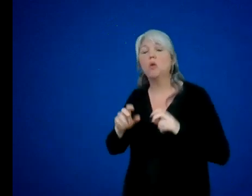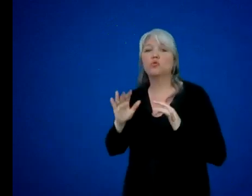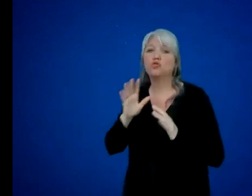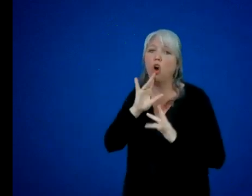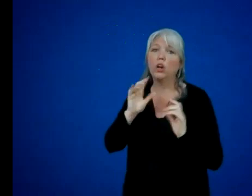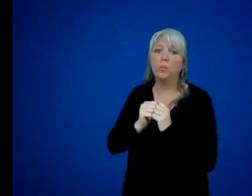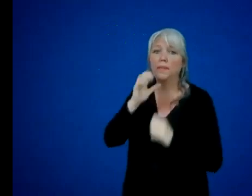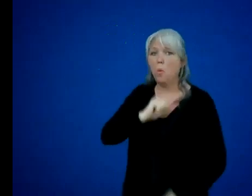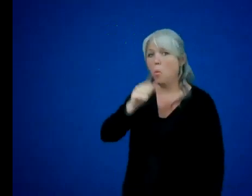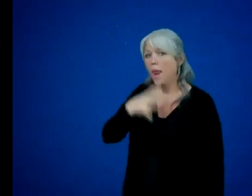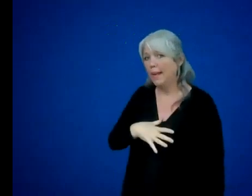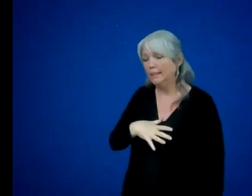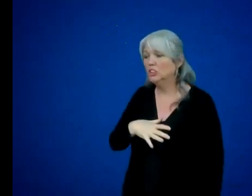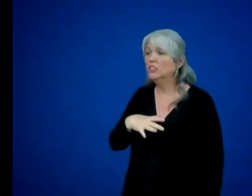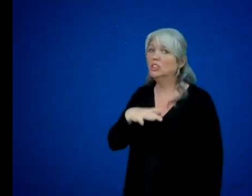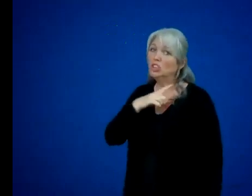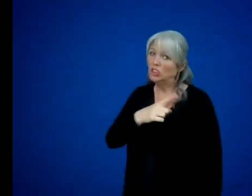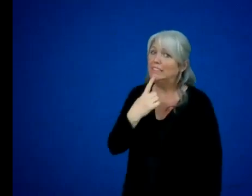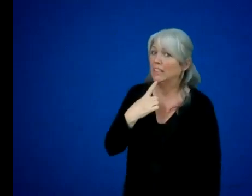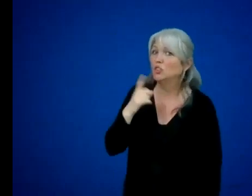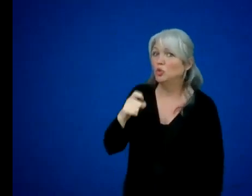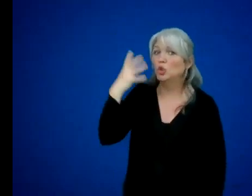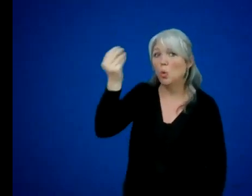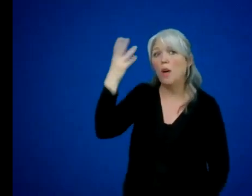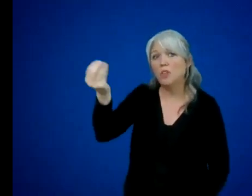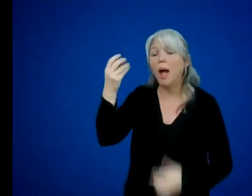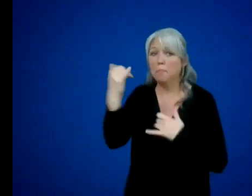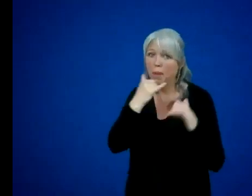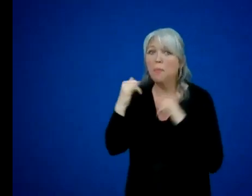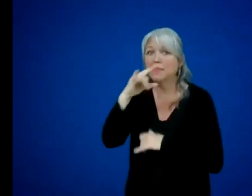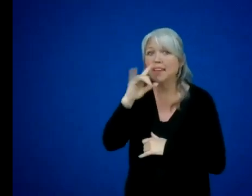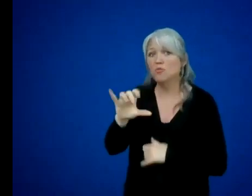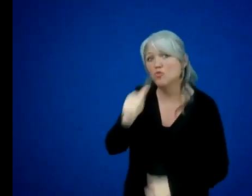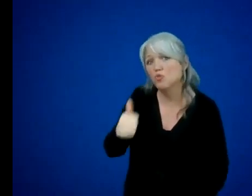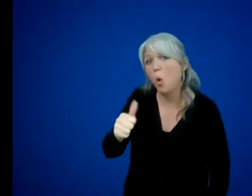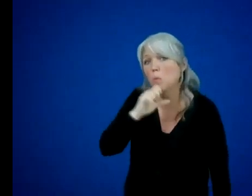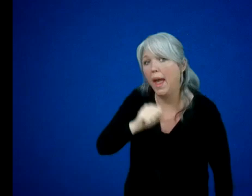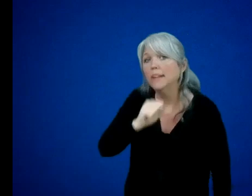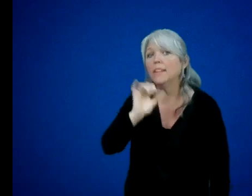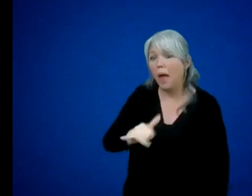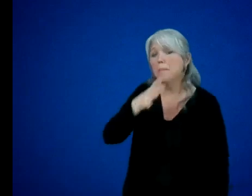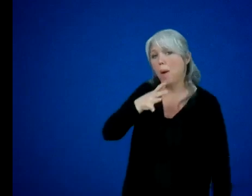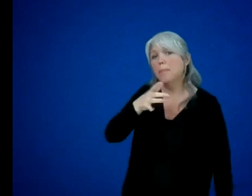ladies. She says you should get out in the fresh air and play with kids your own age. That's what my mama says.